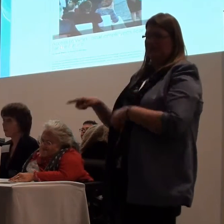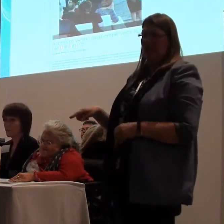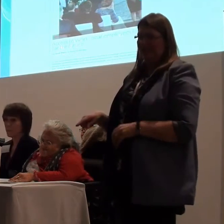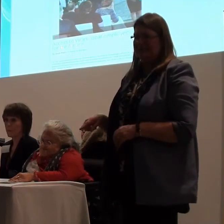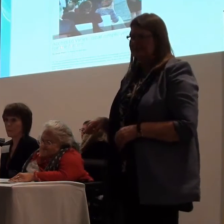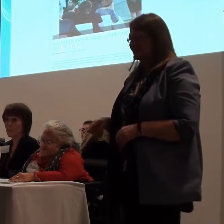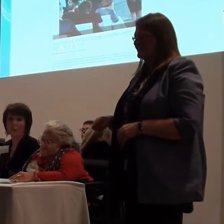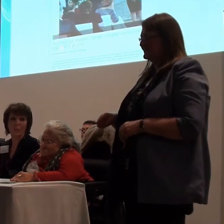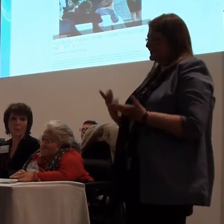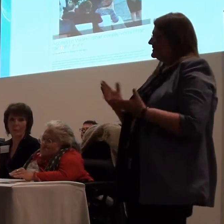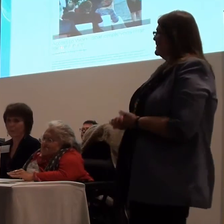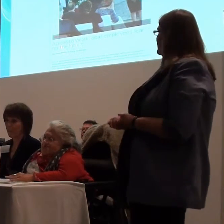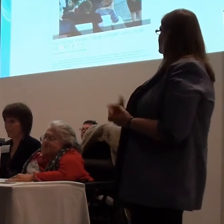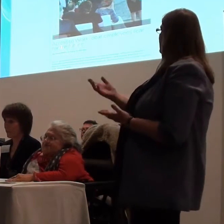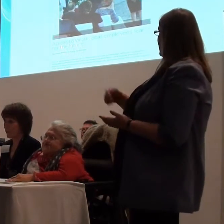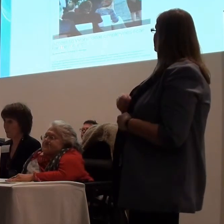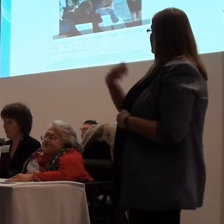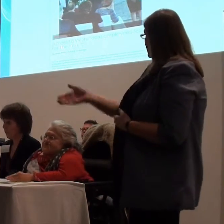avoiding the promotions of these organizations.